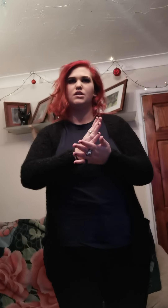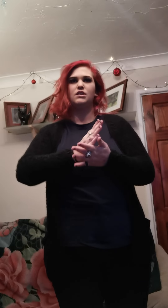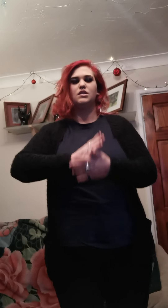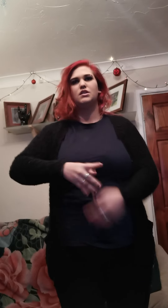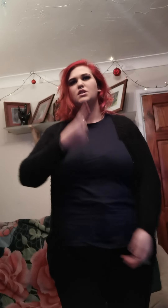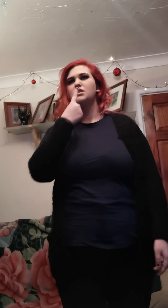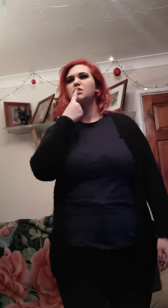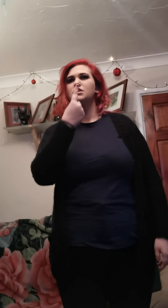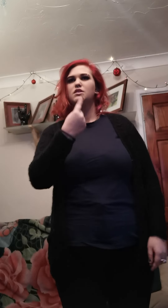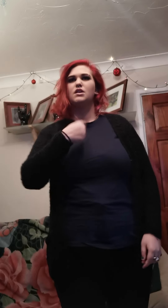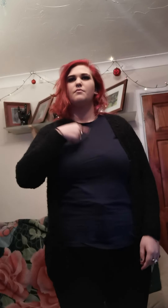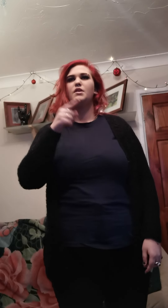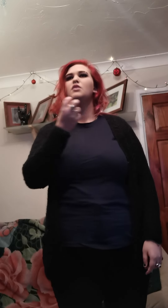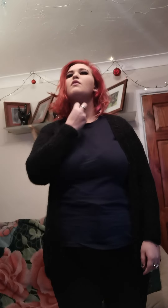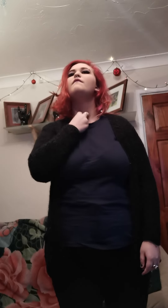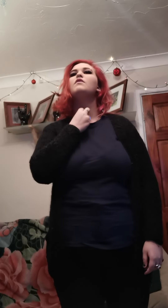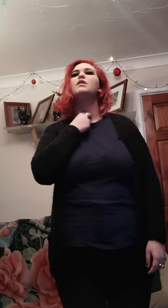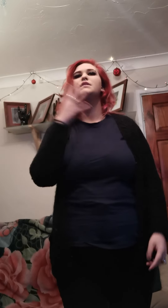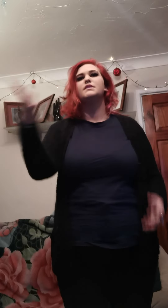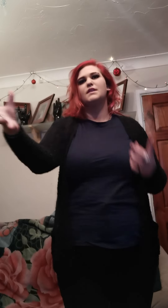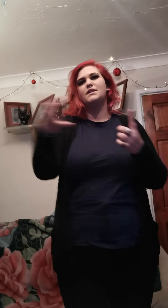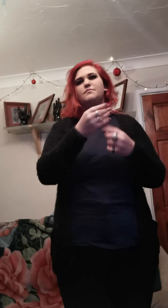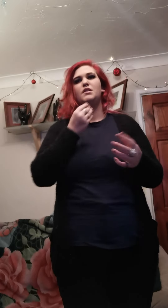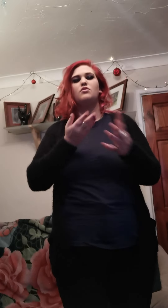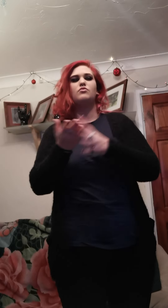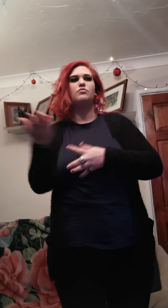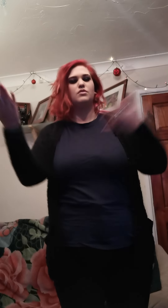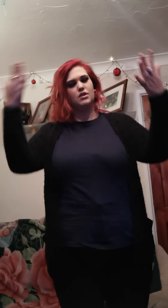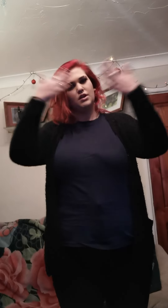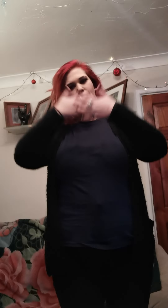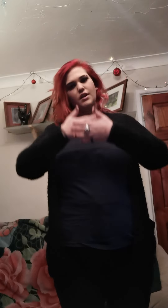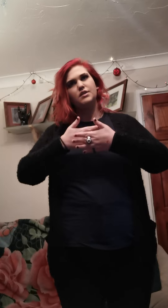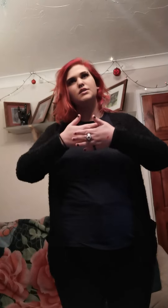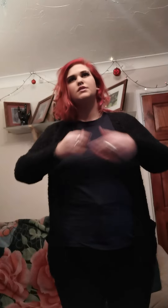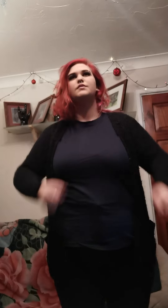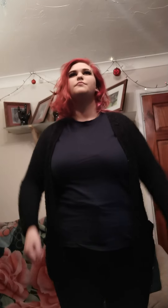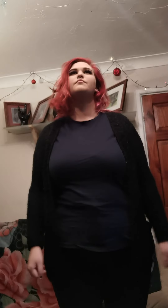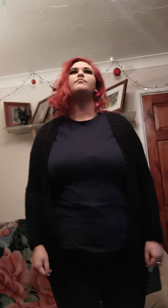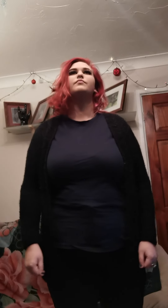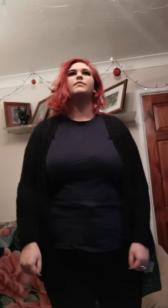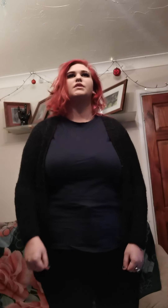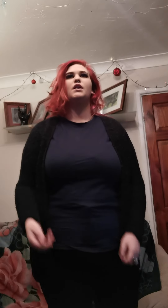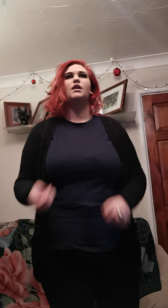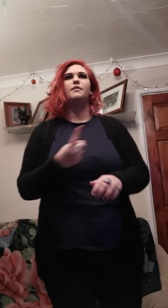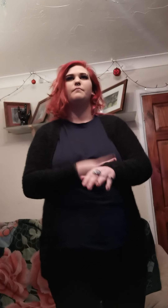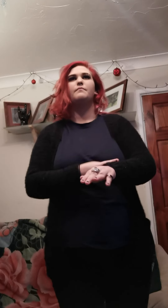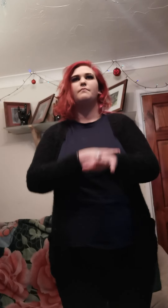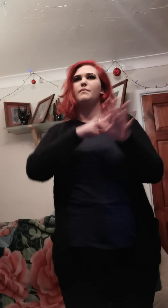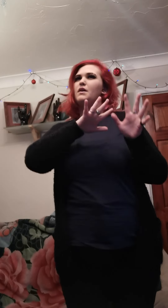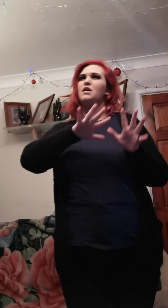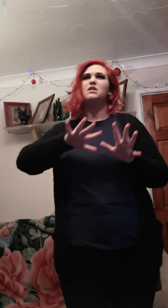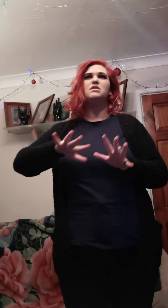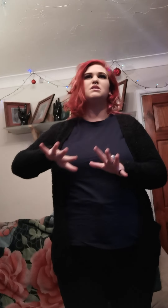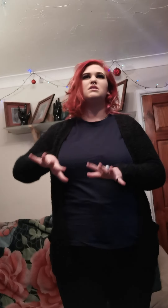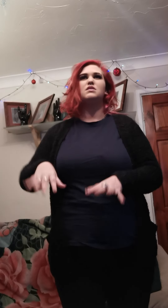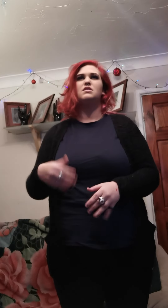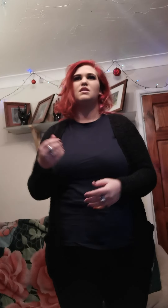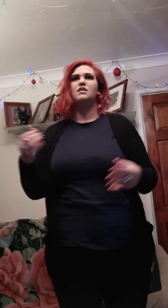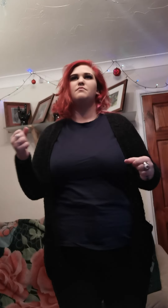to tell me your voice takes me through the night. Time passed, the oldest